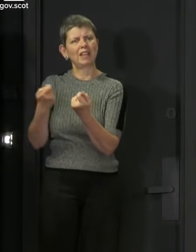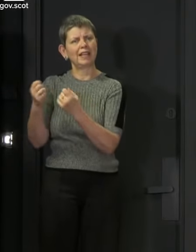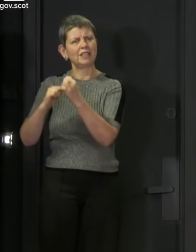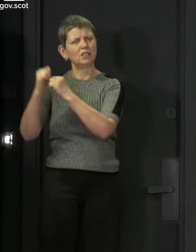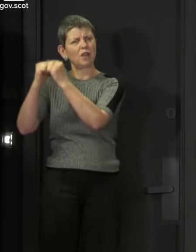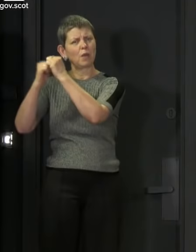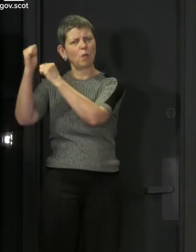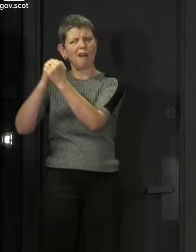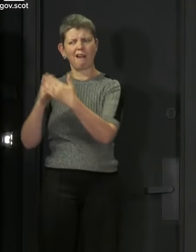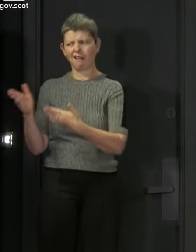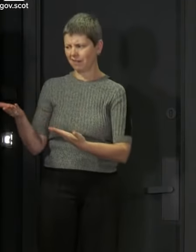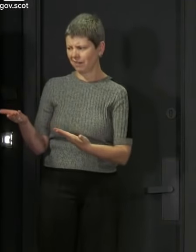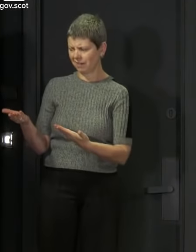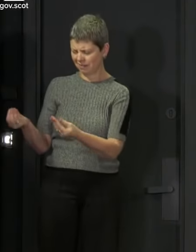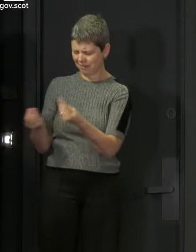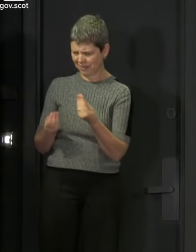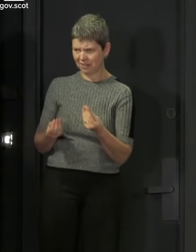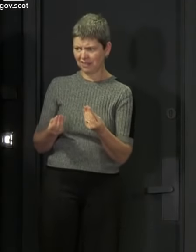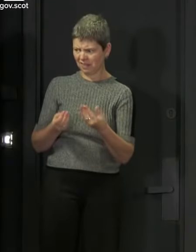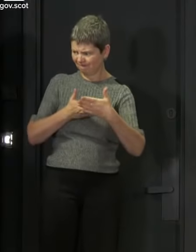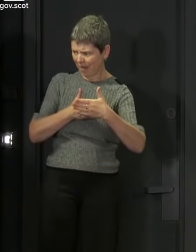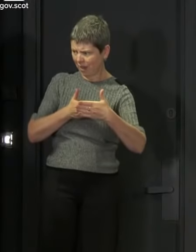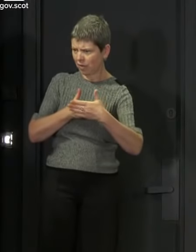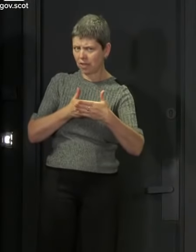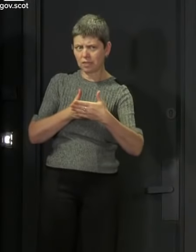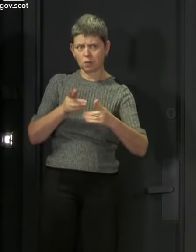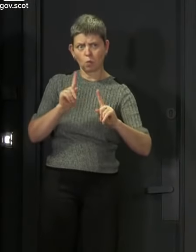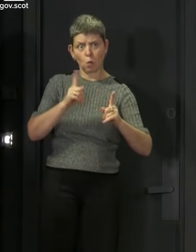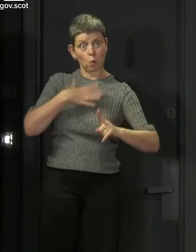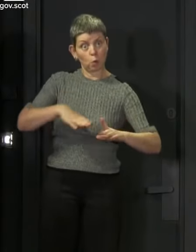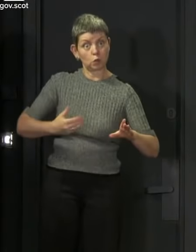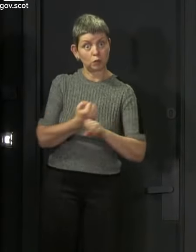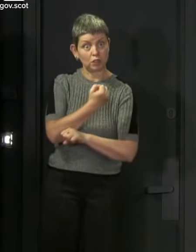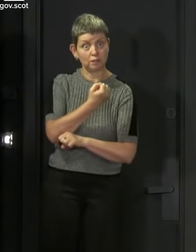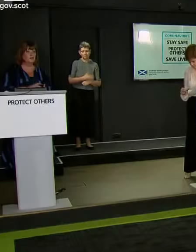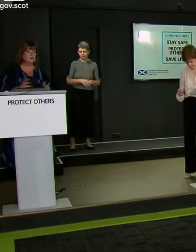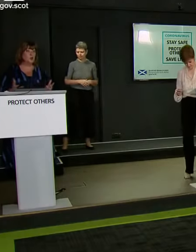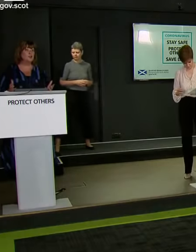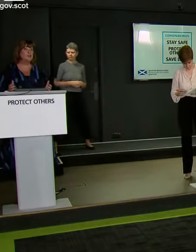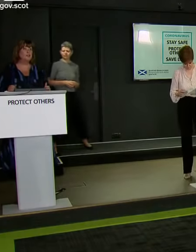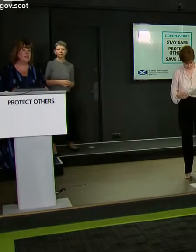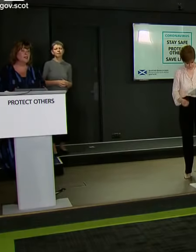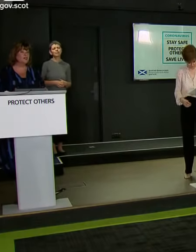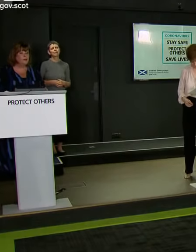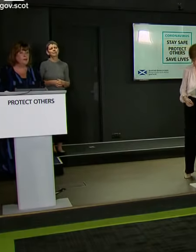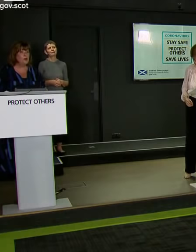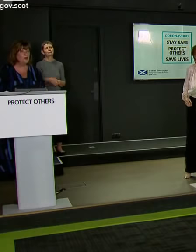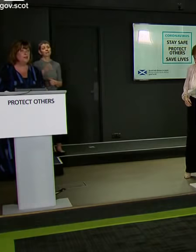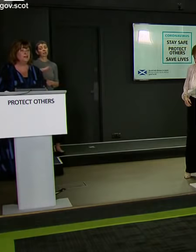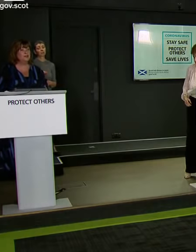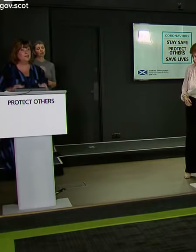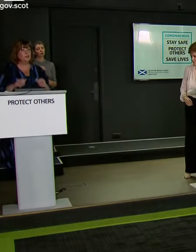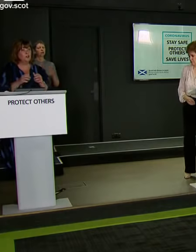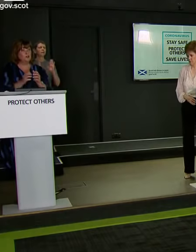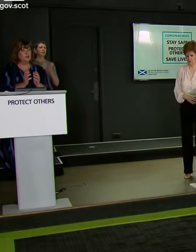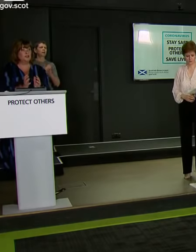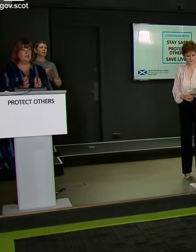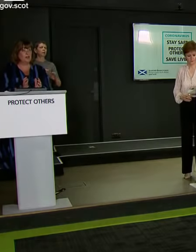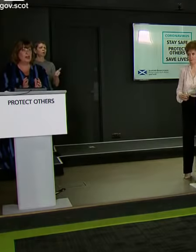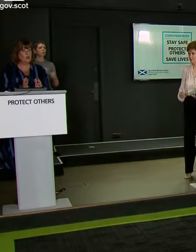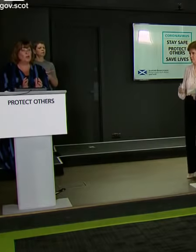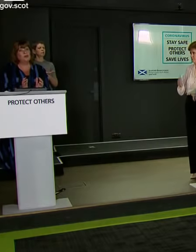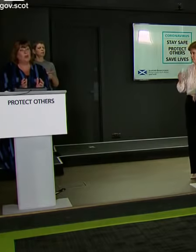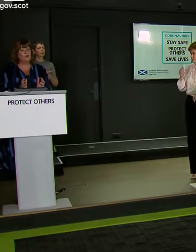harnessing the private sector investment that is there to help us with this. So Scotland is extremely well placed to